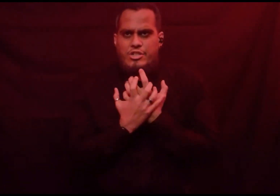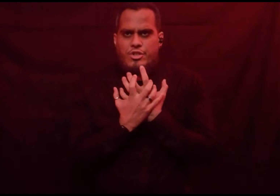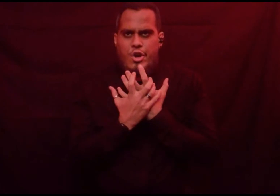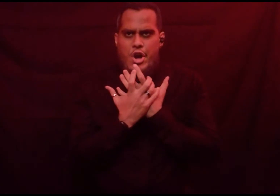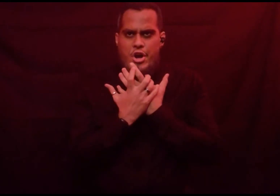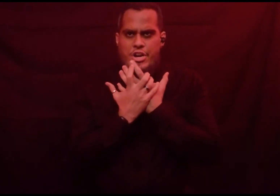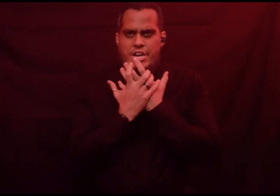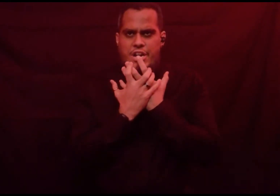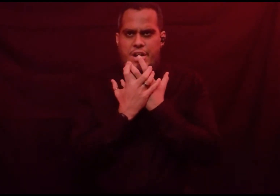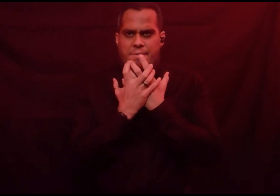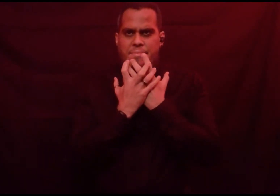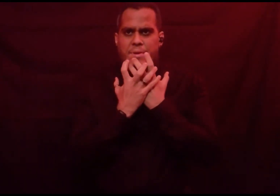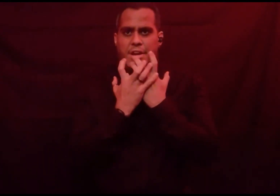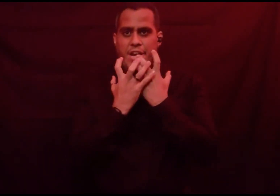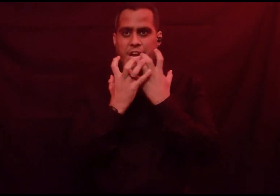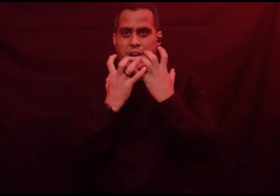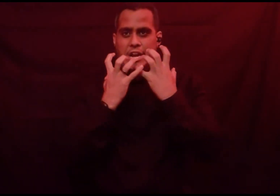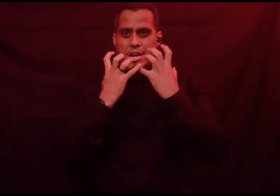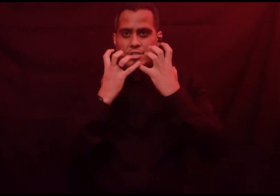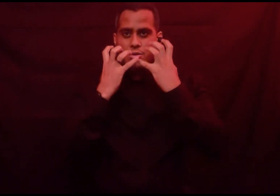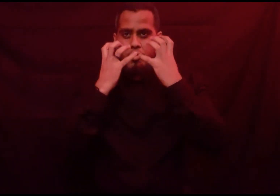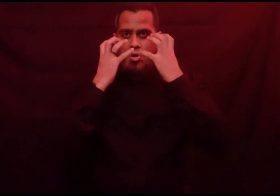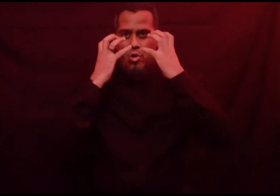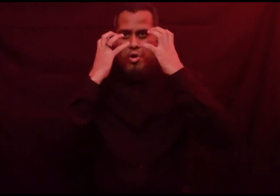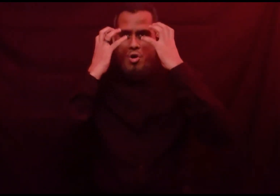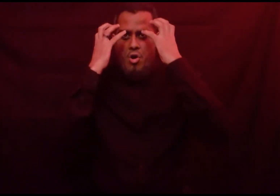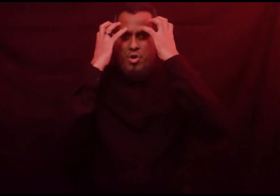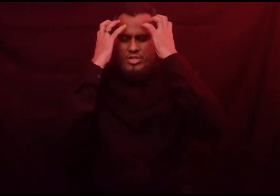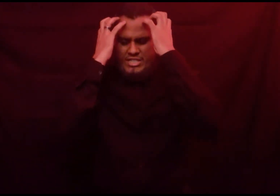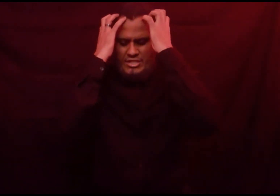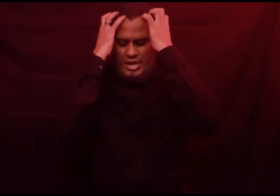turning me to sin.